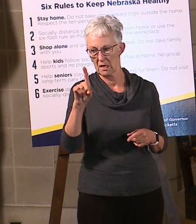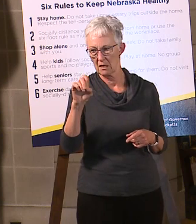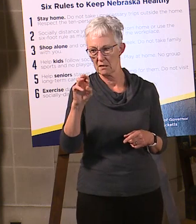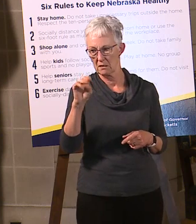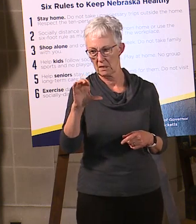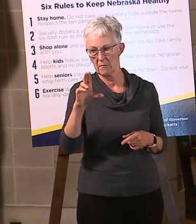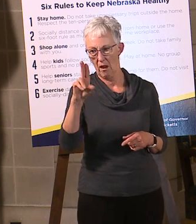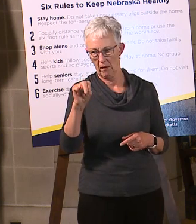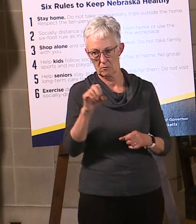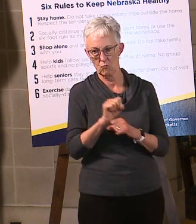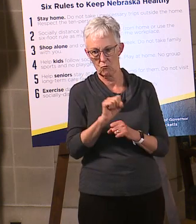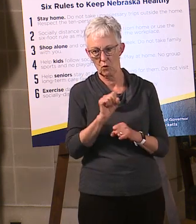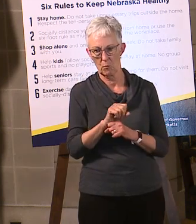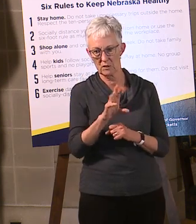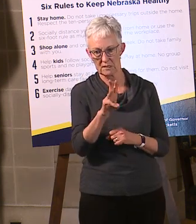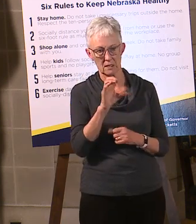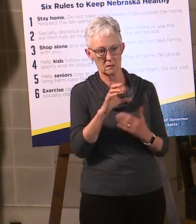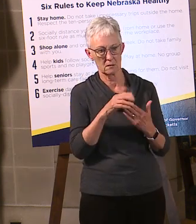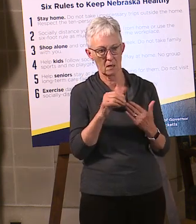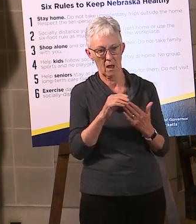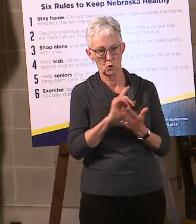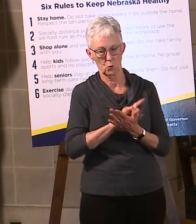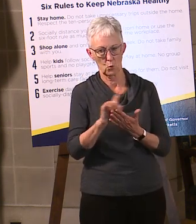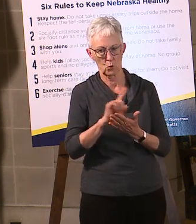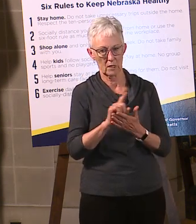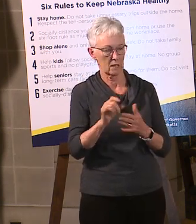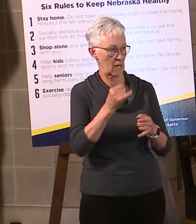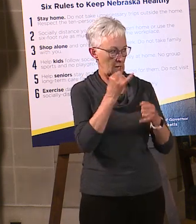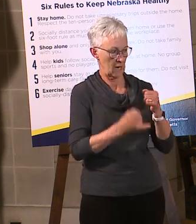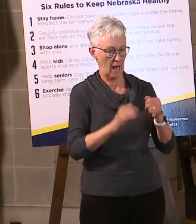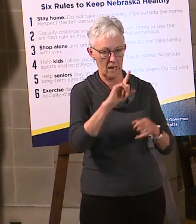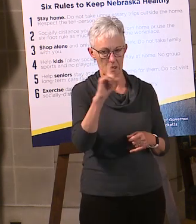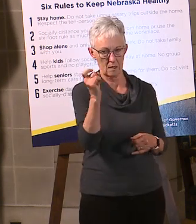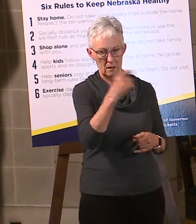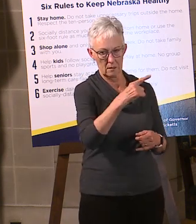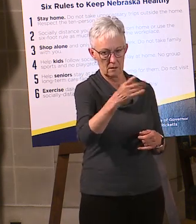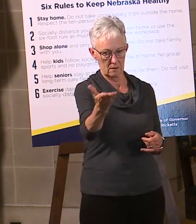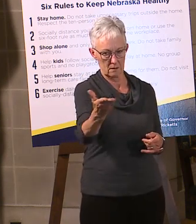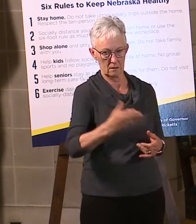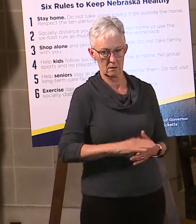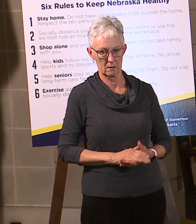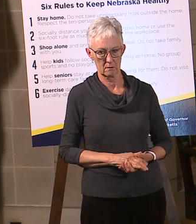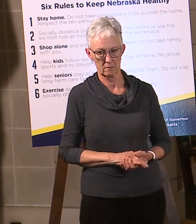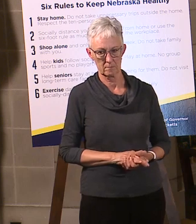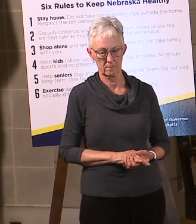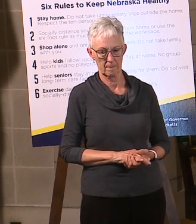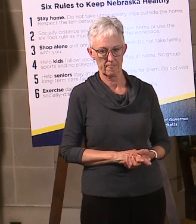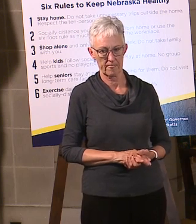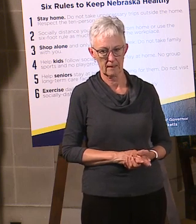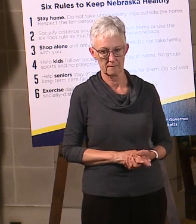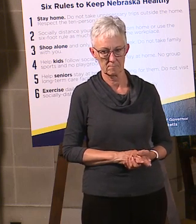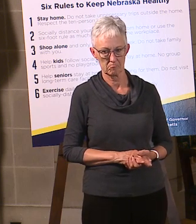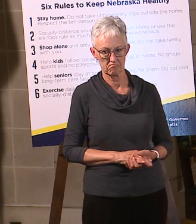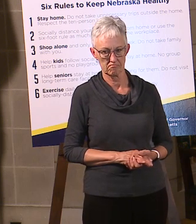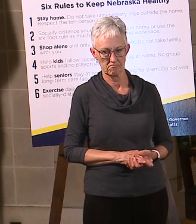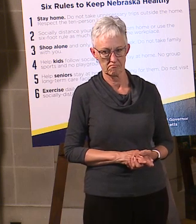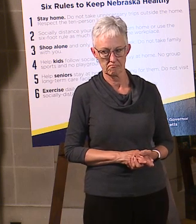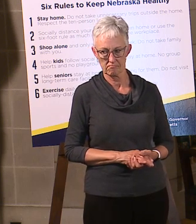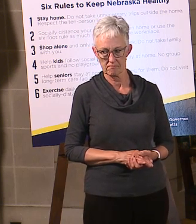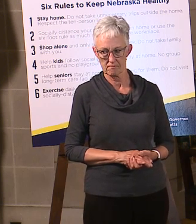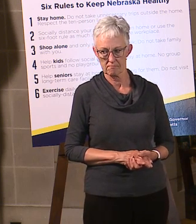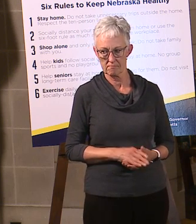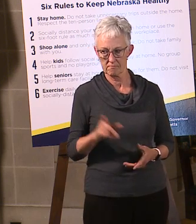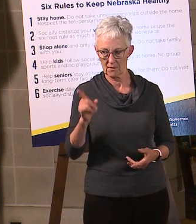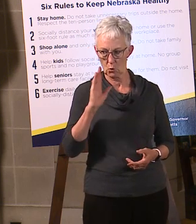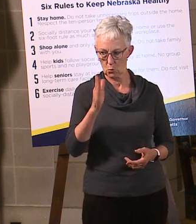$600 a week was going to be available. Last question. Yeah. Will there be more surveys done after June or will that be a lot? So Kathy,